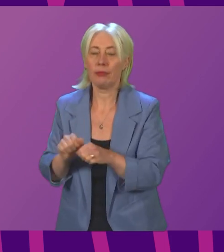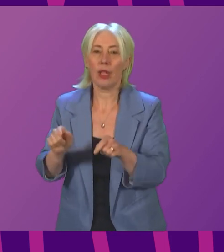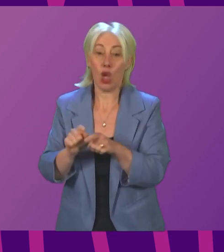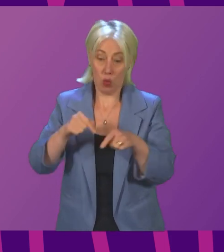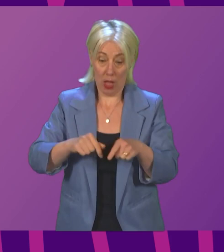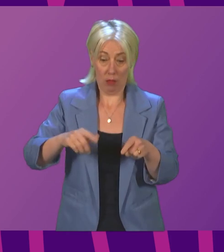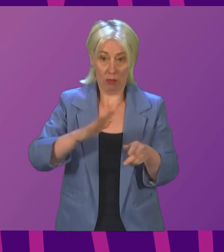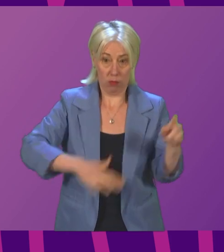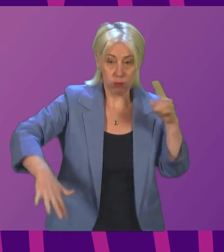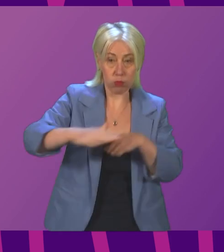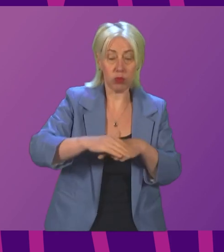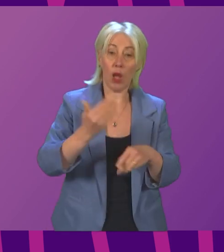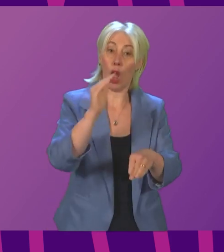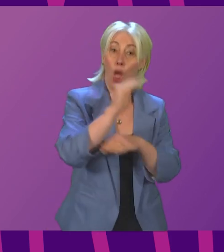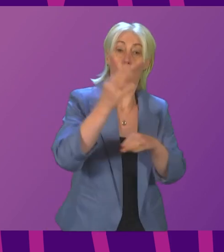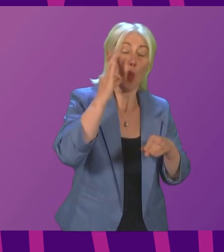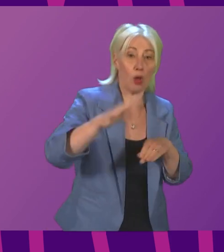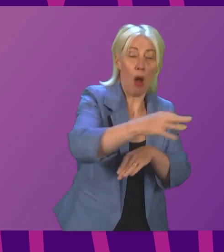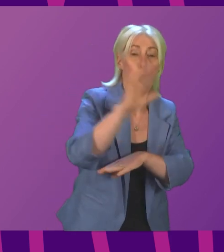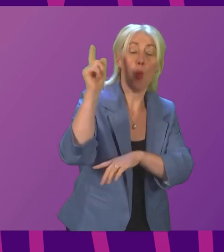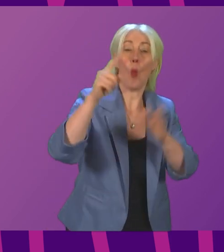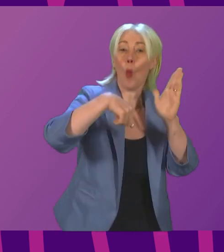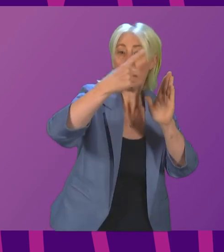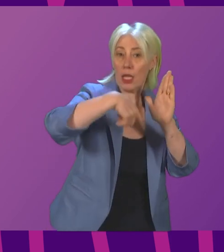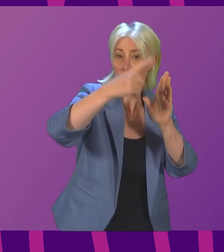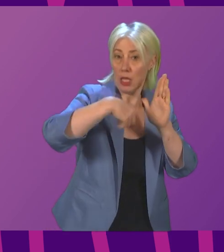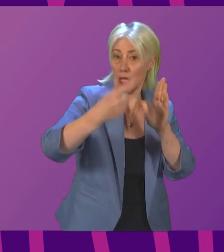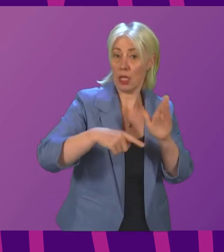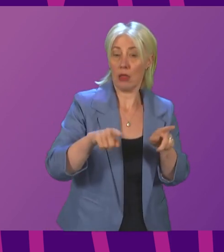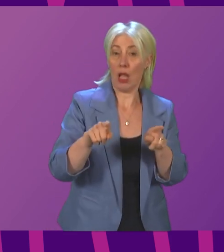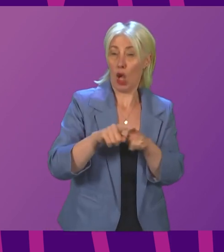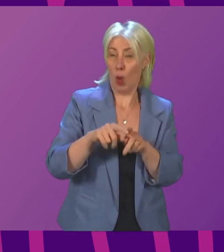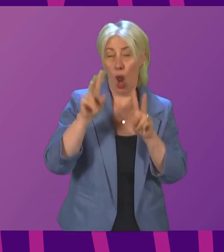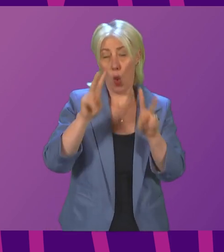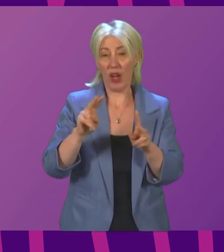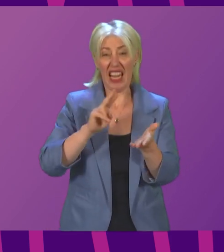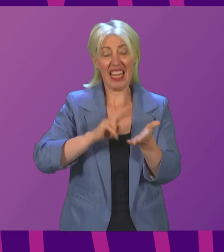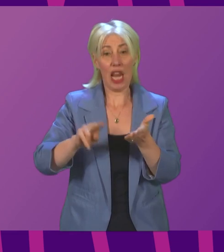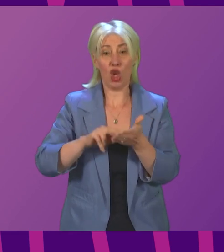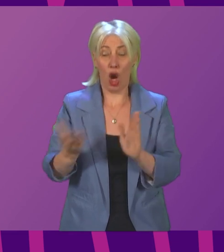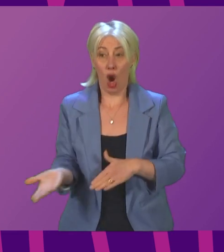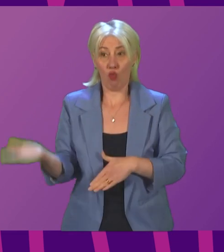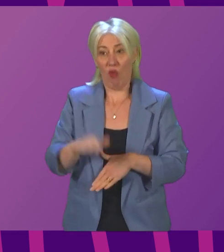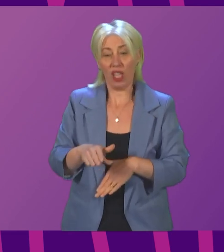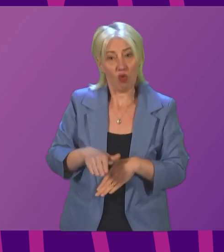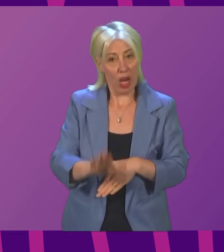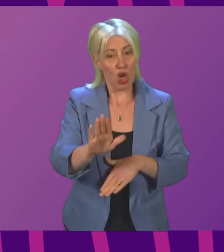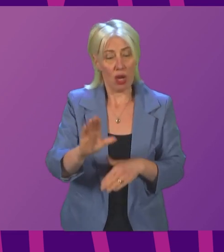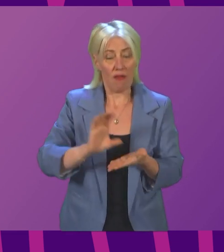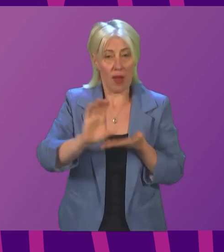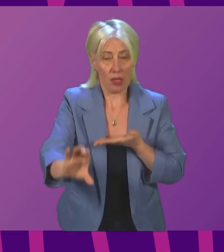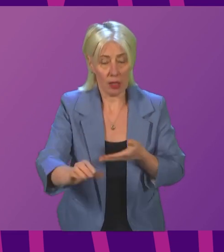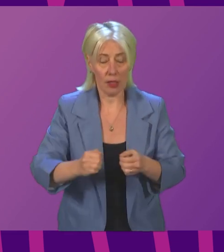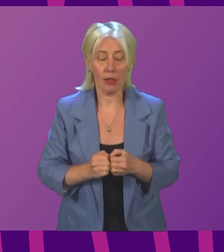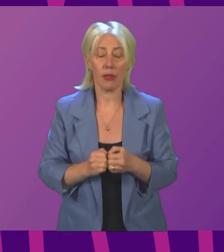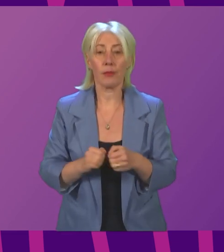launched a new hydrogen strategy and a £55 million nature restoration fund. We published a new planning framework with